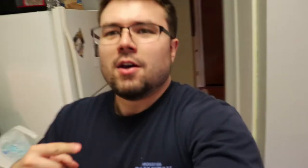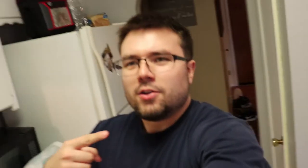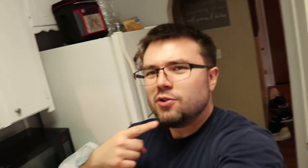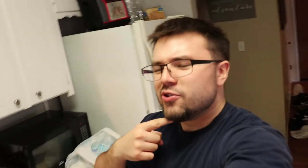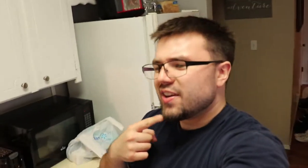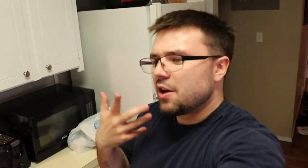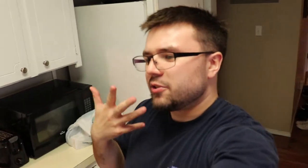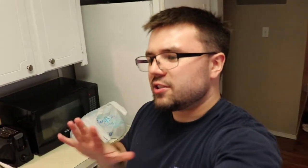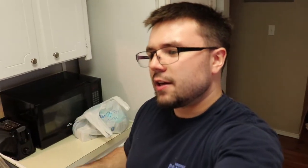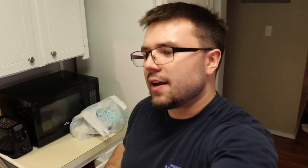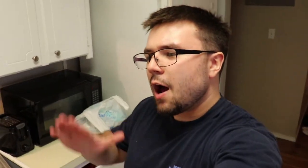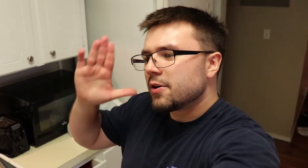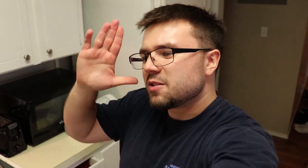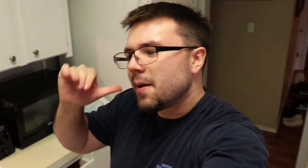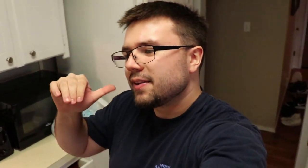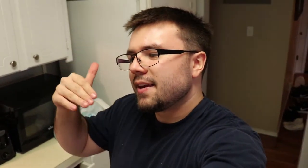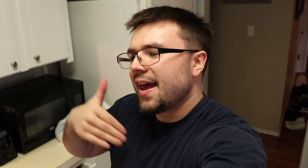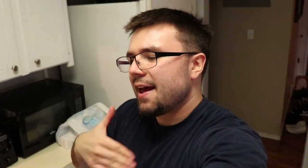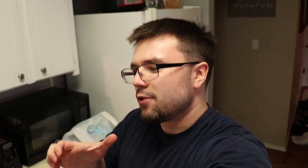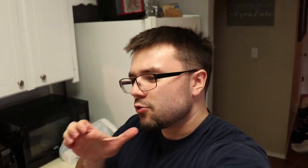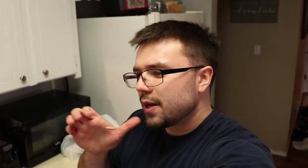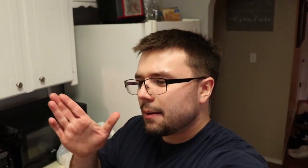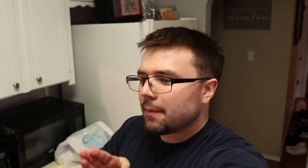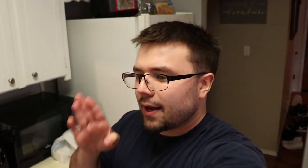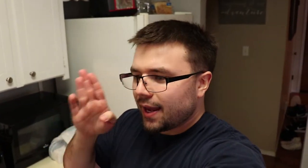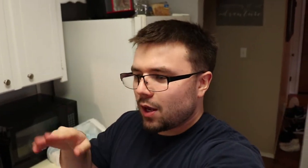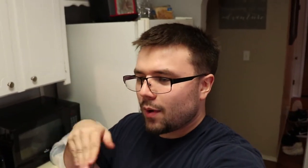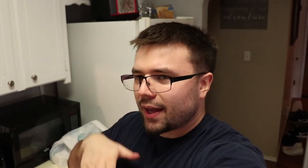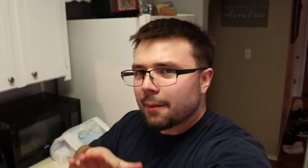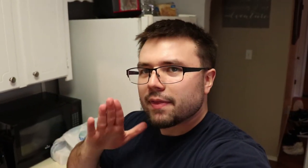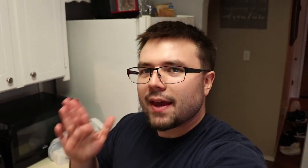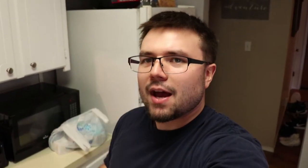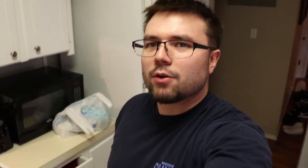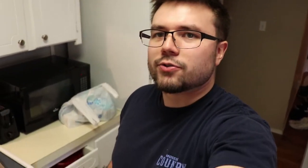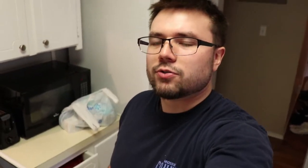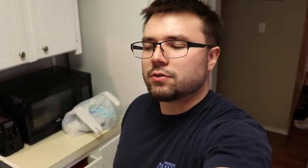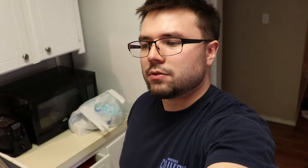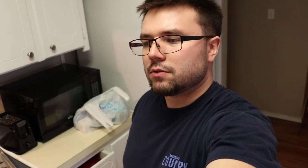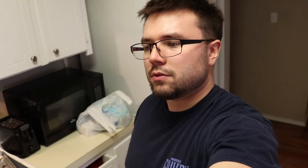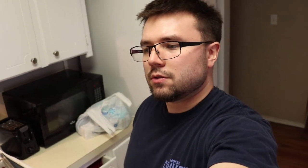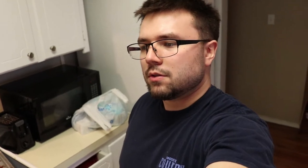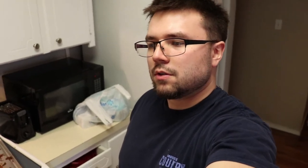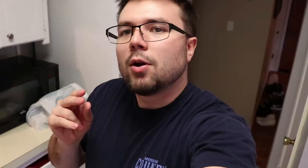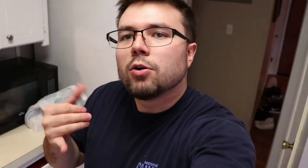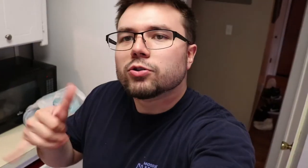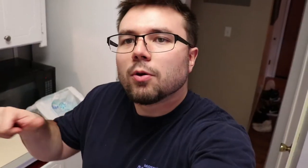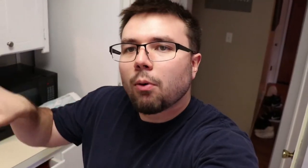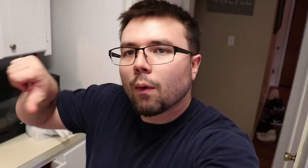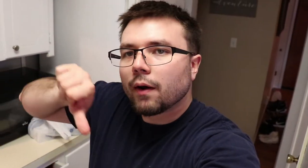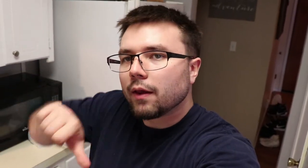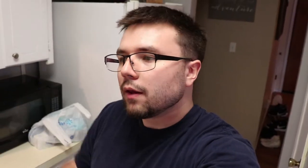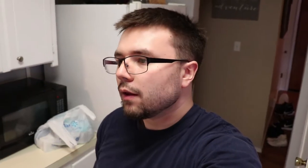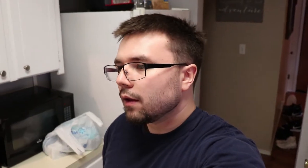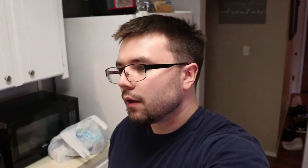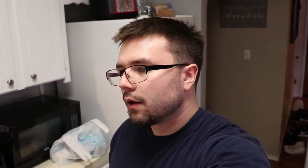you said it was done i was expecting to have a drink in my hand when i came in the house but no you're still pouring it what?